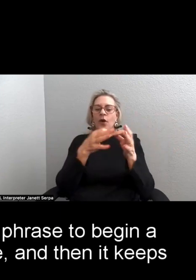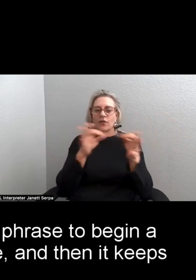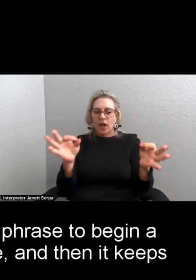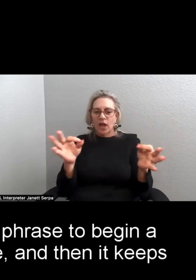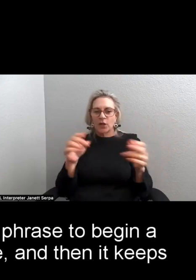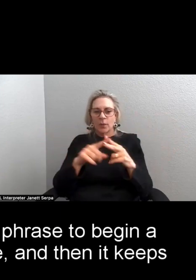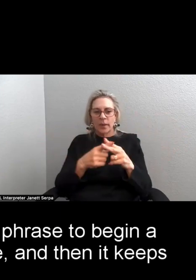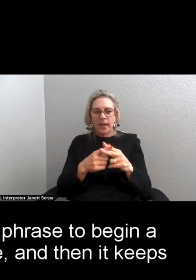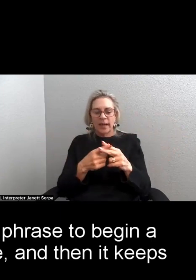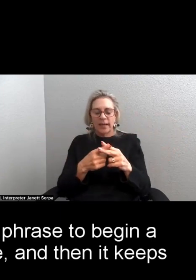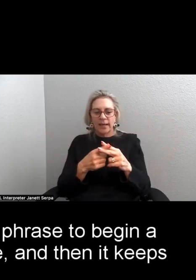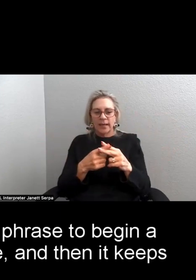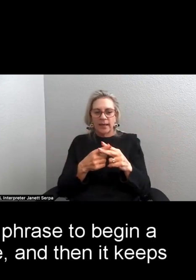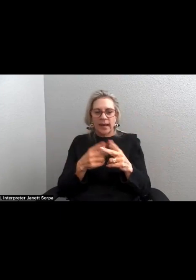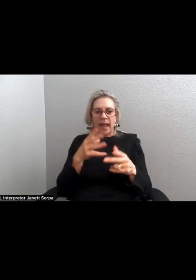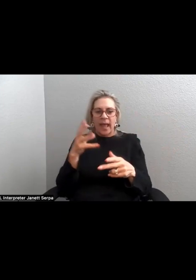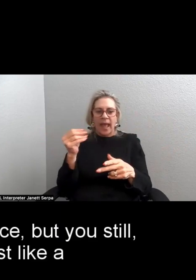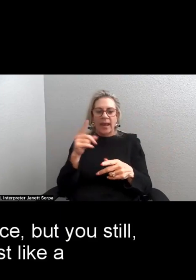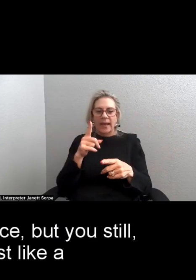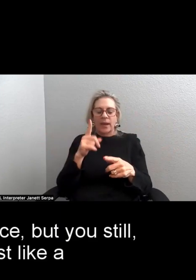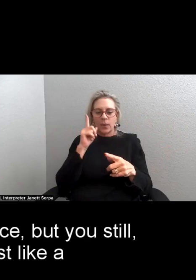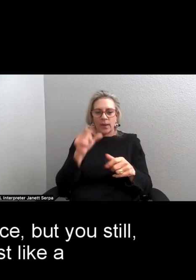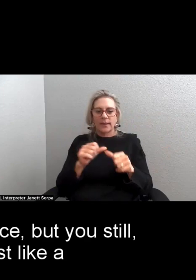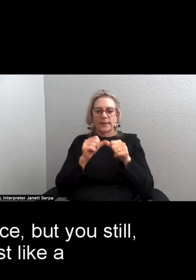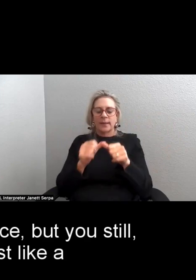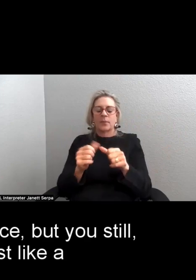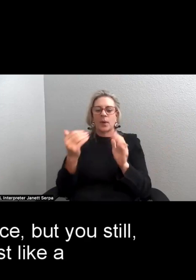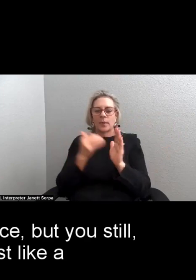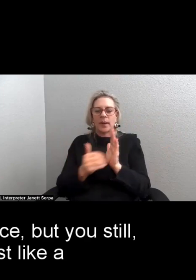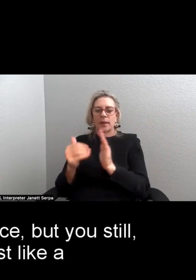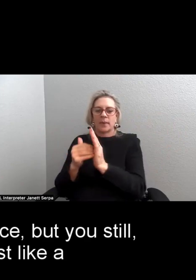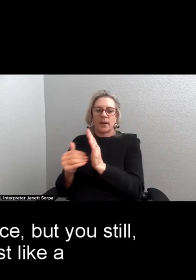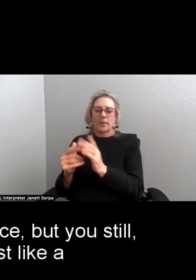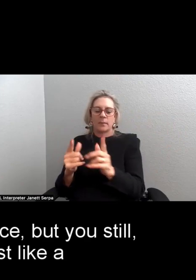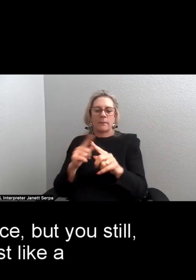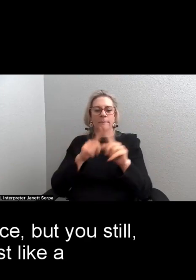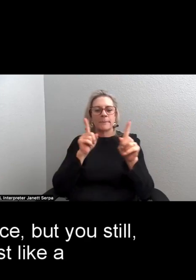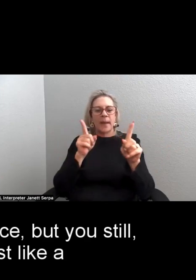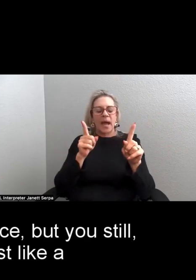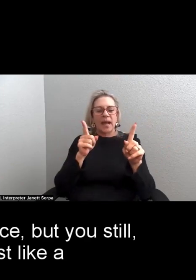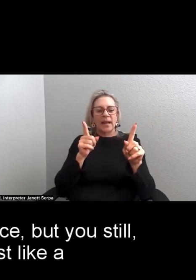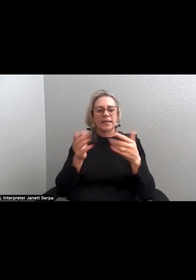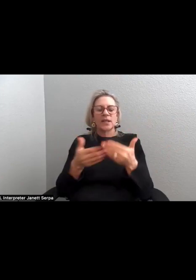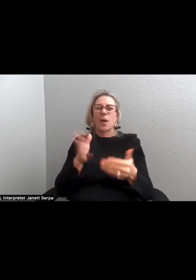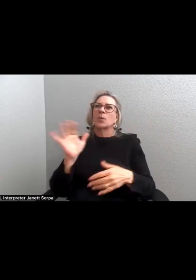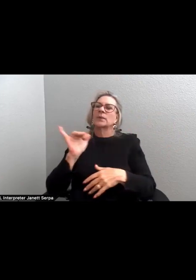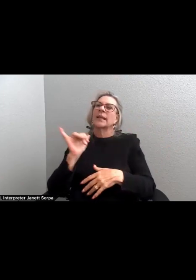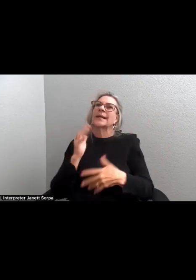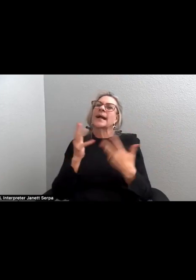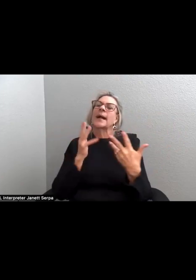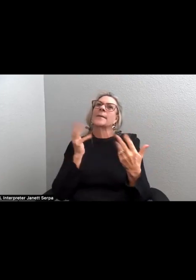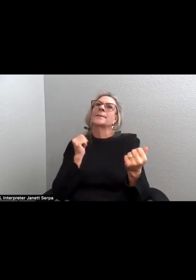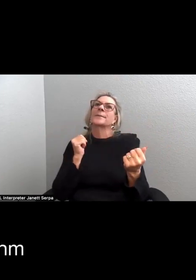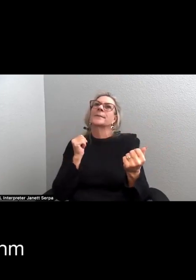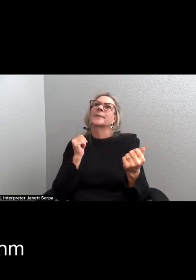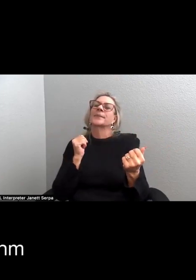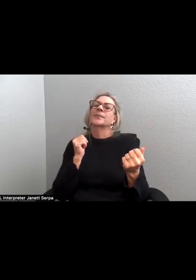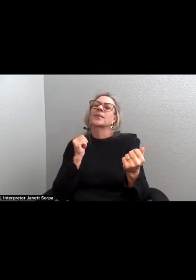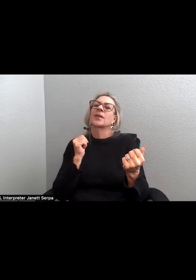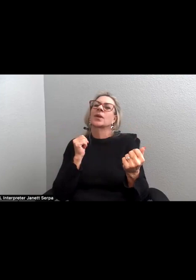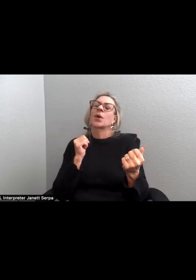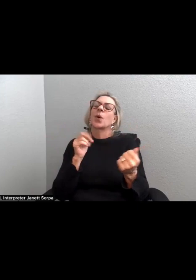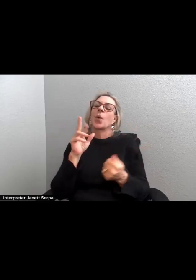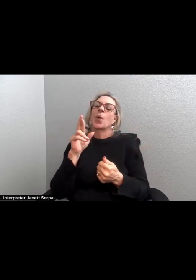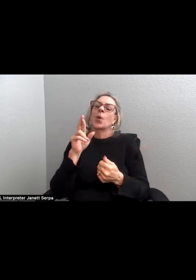or a sentence, and then it keeps repeating and repeating, but you still, it's almost like a rhythm